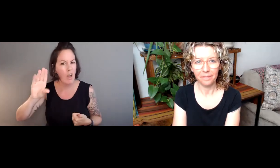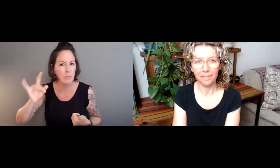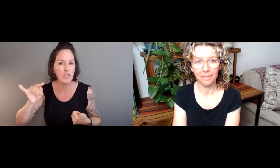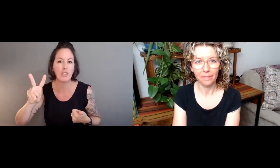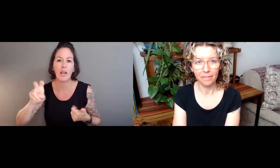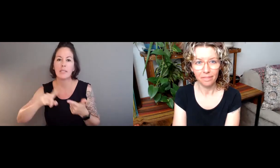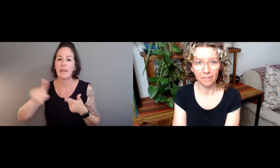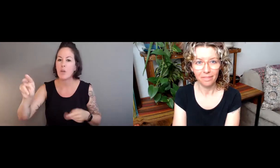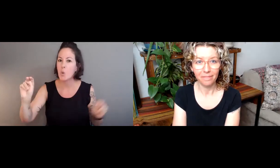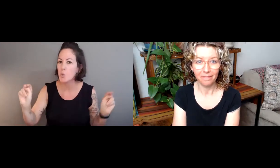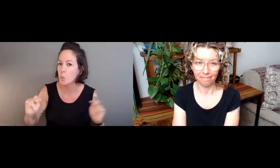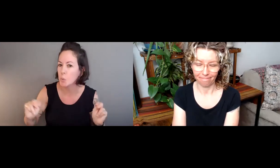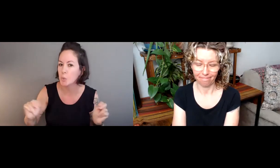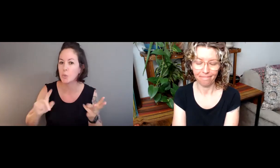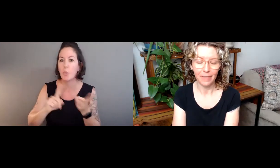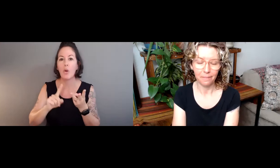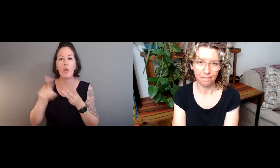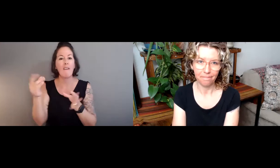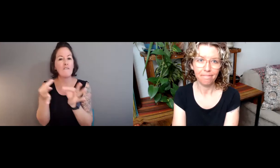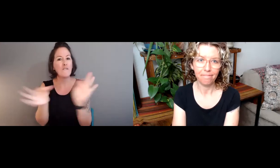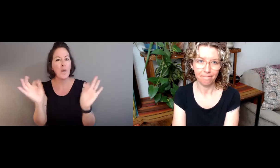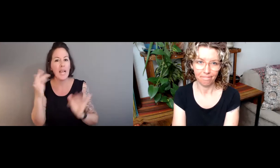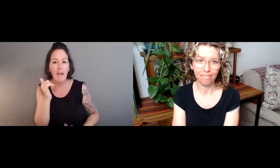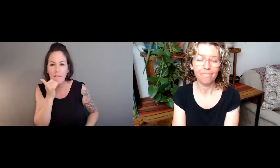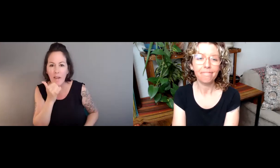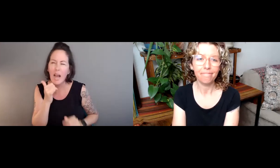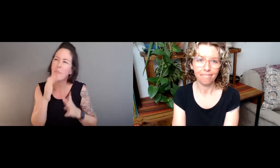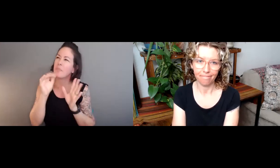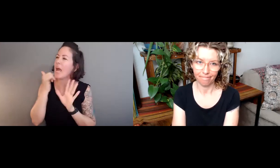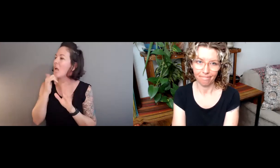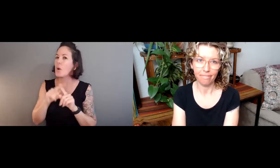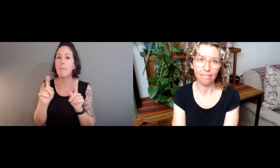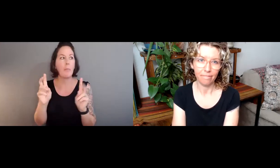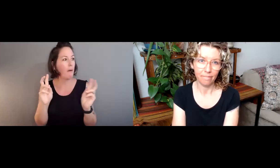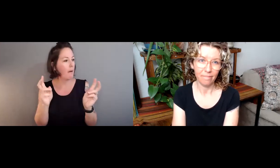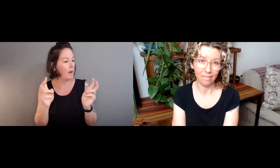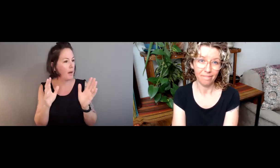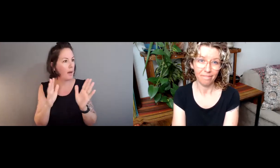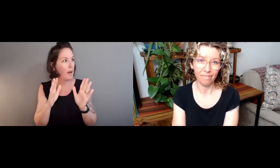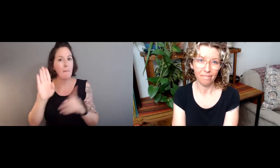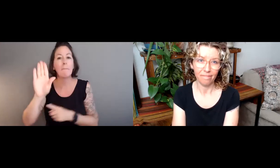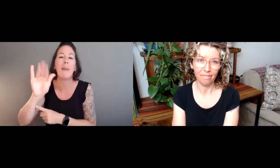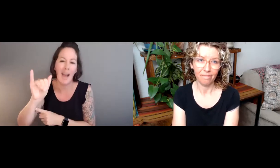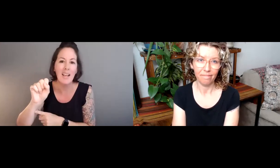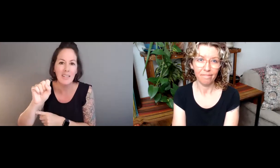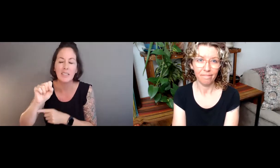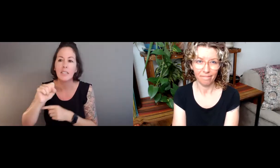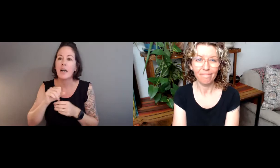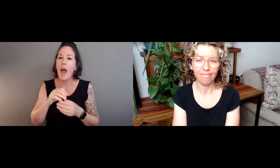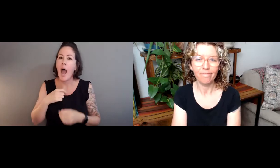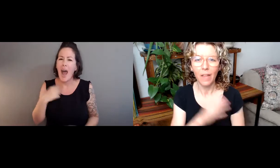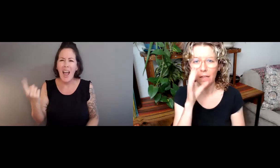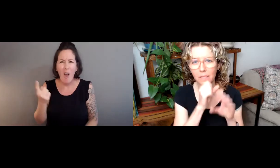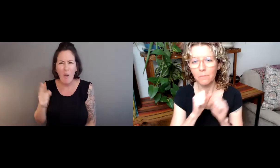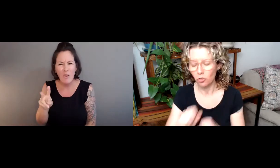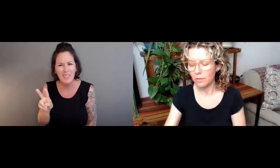Always struck by people saying it's important to be neutral, objective, free of, not error, but